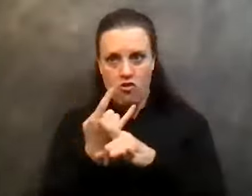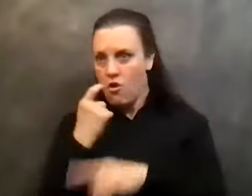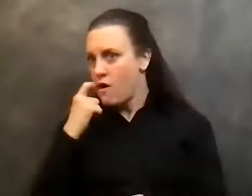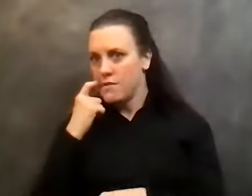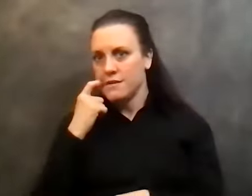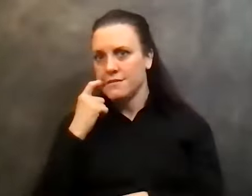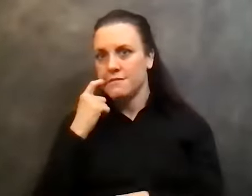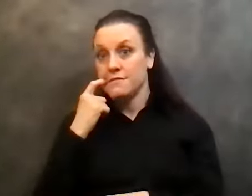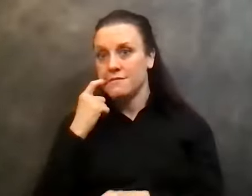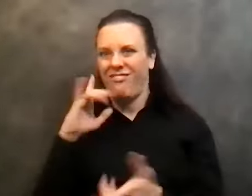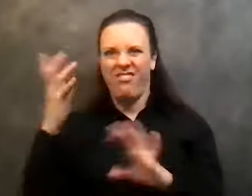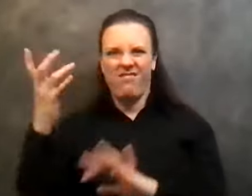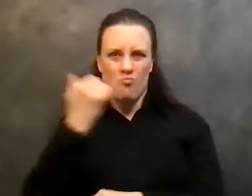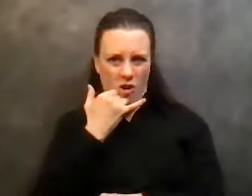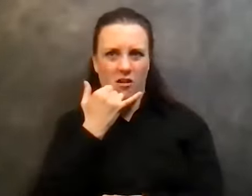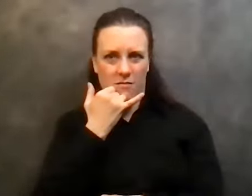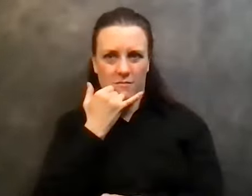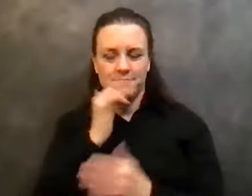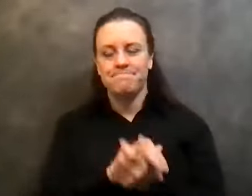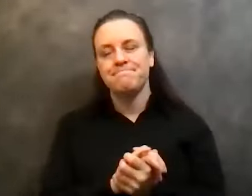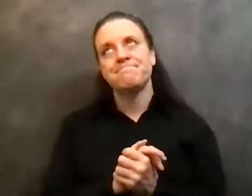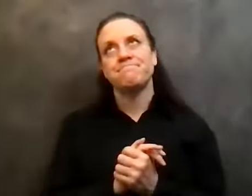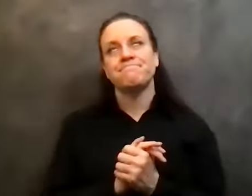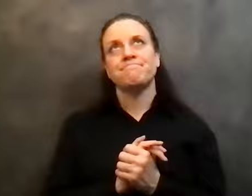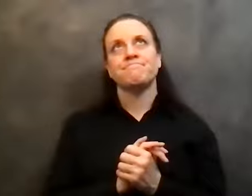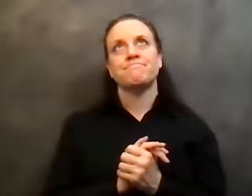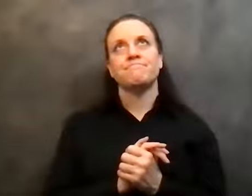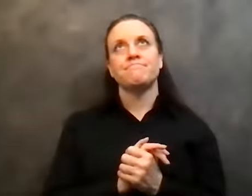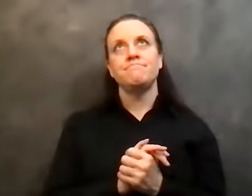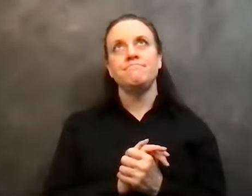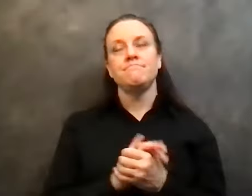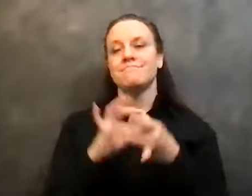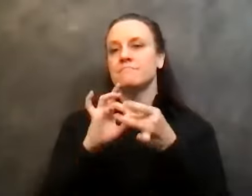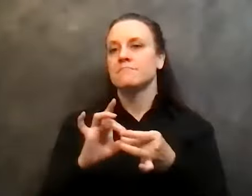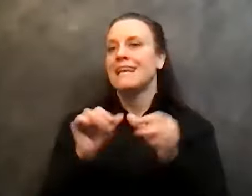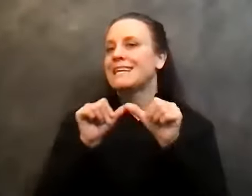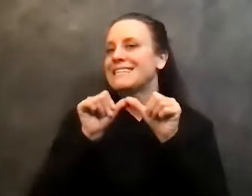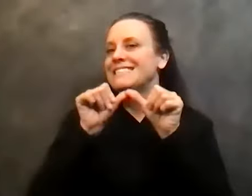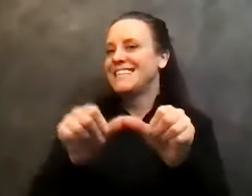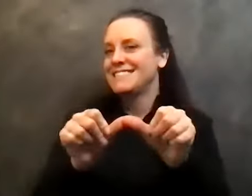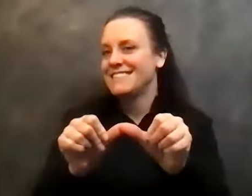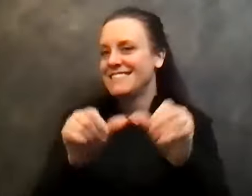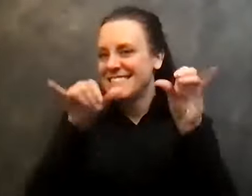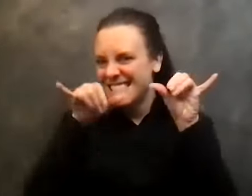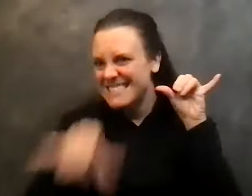wrong is has to do with consistency. It has to do with consistency.